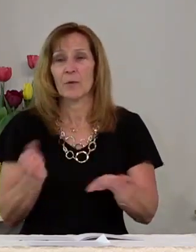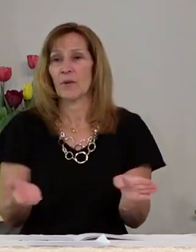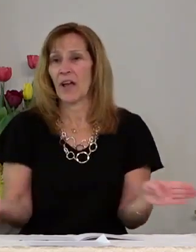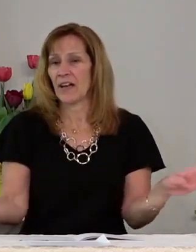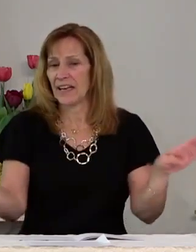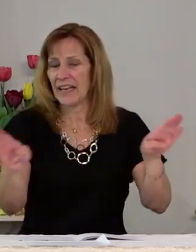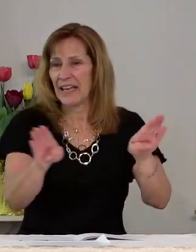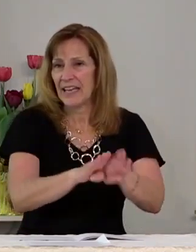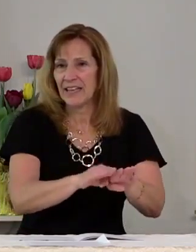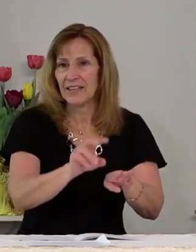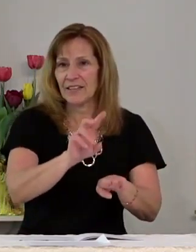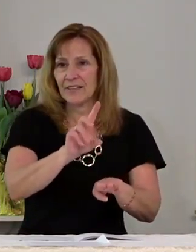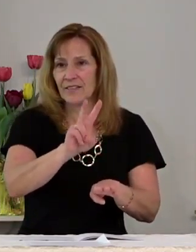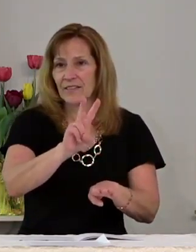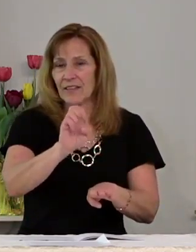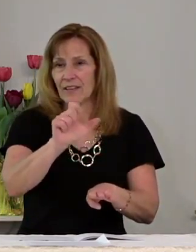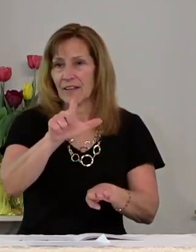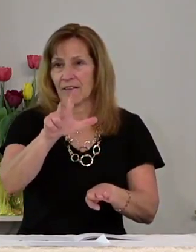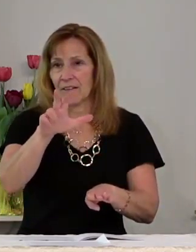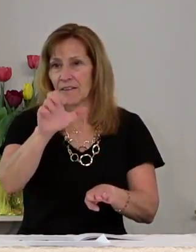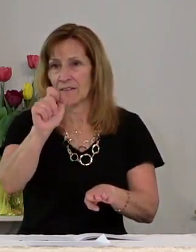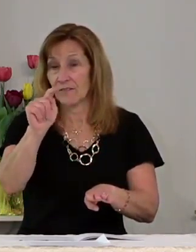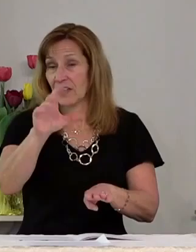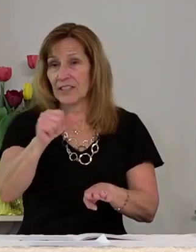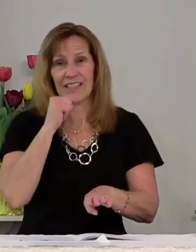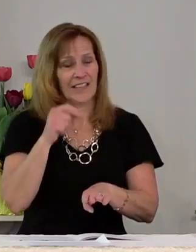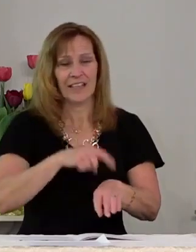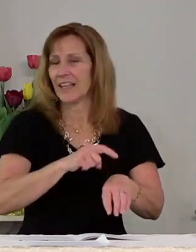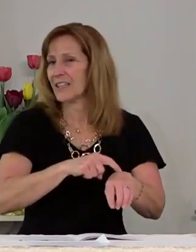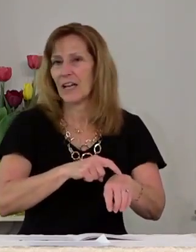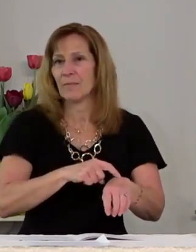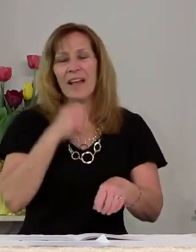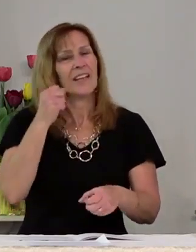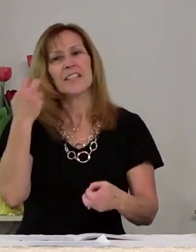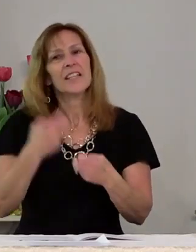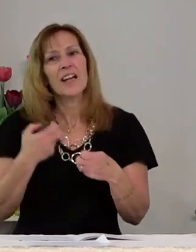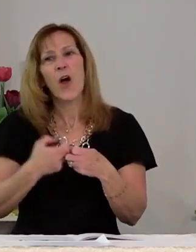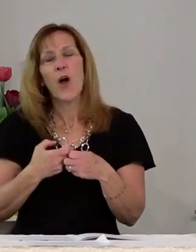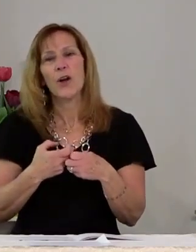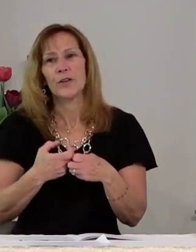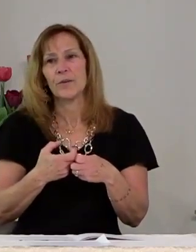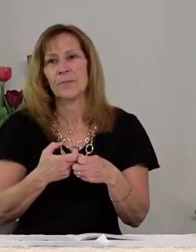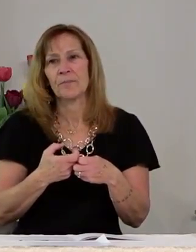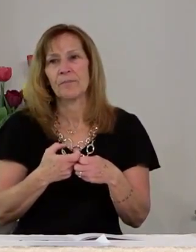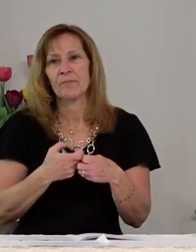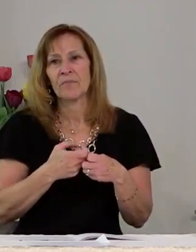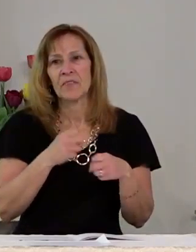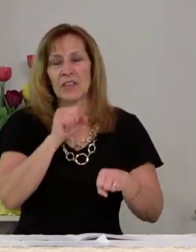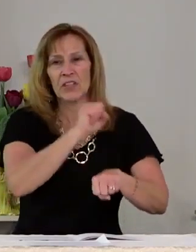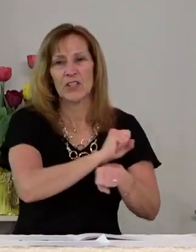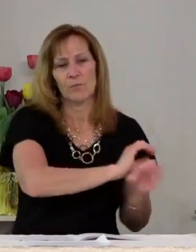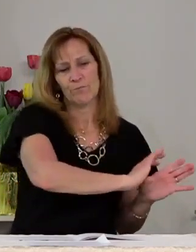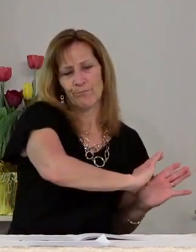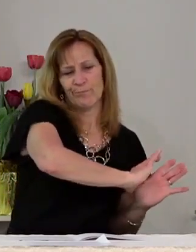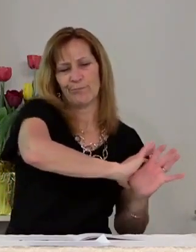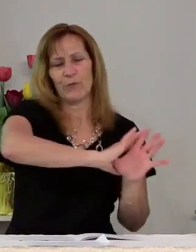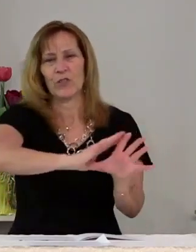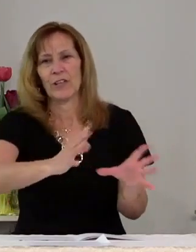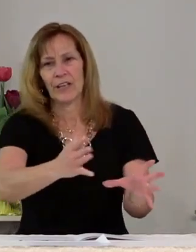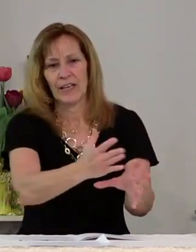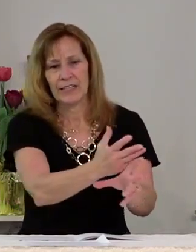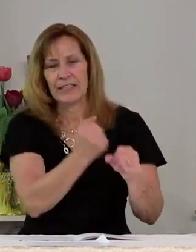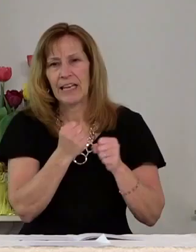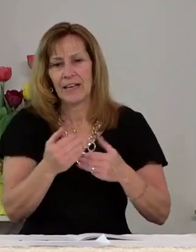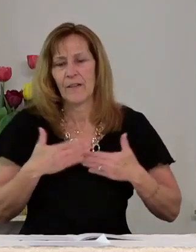concrete vaults it wouldn't be that difficult to push the stone aside and take the